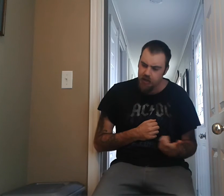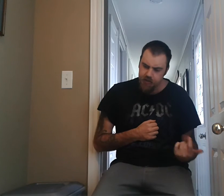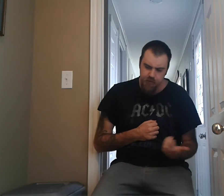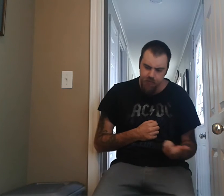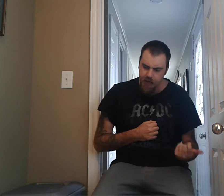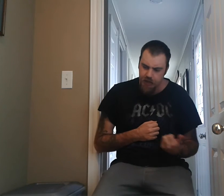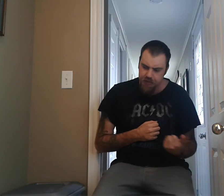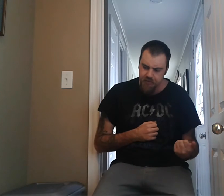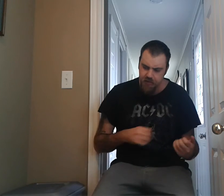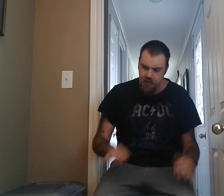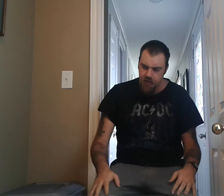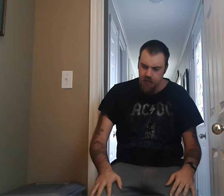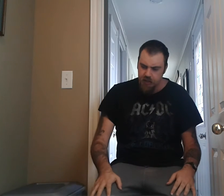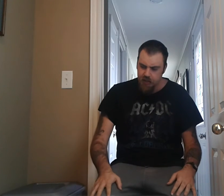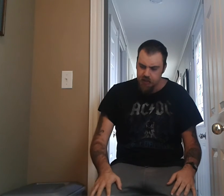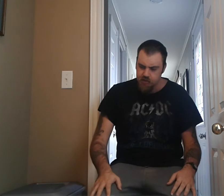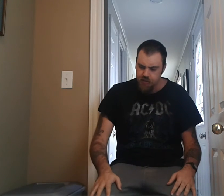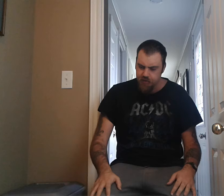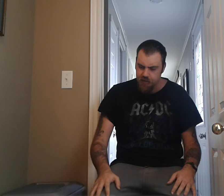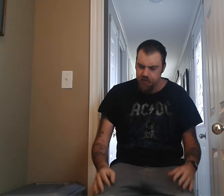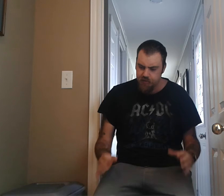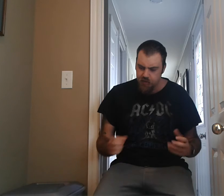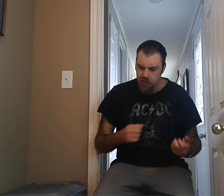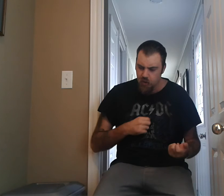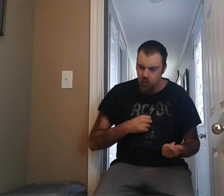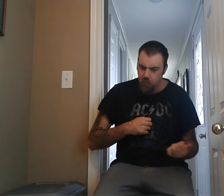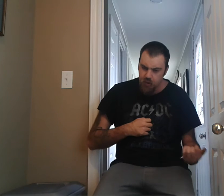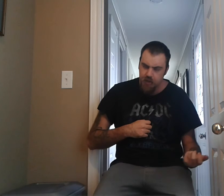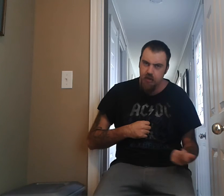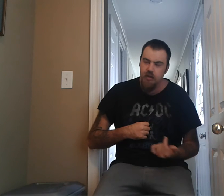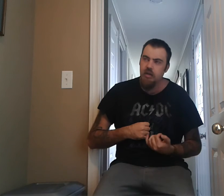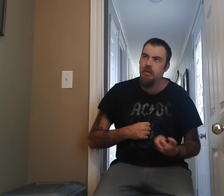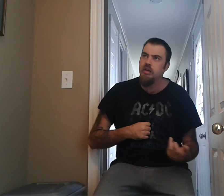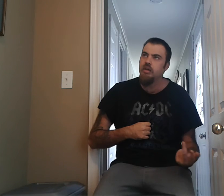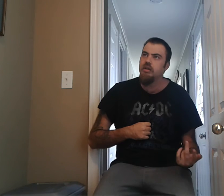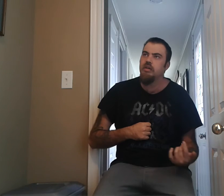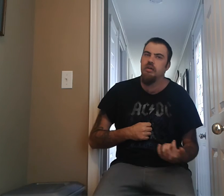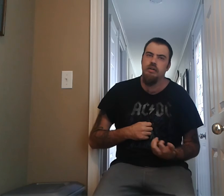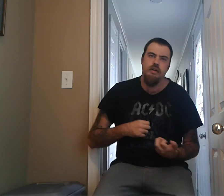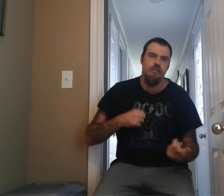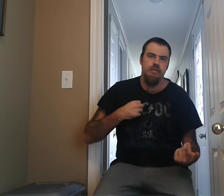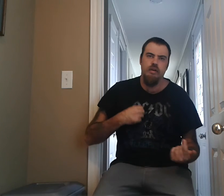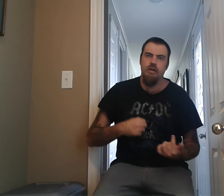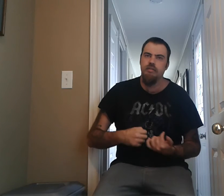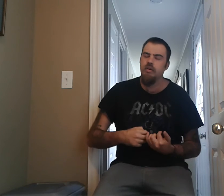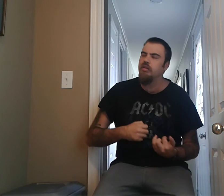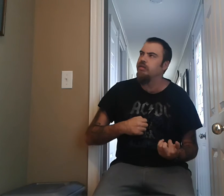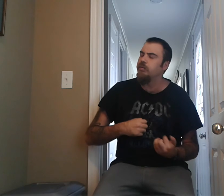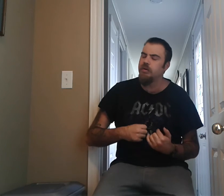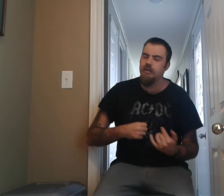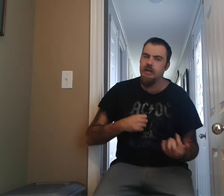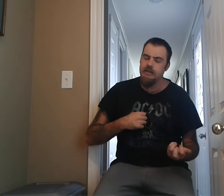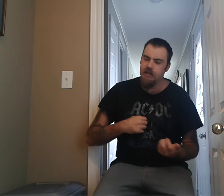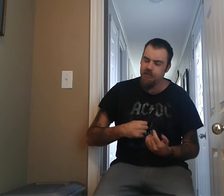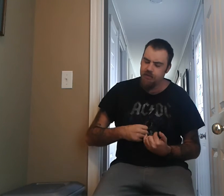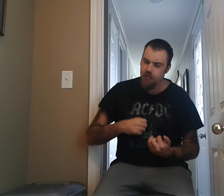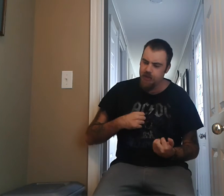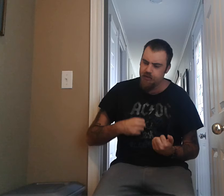fast, it's just that slow, kind of that guitar soloing work that he done was quite slow